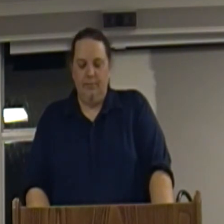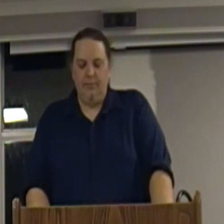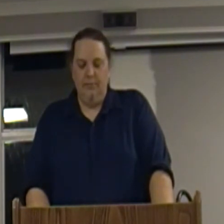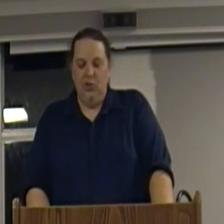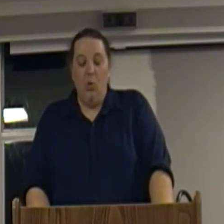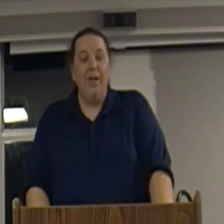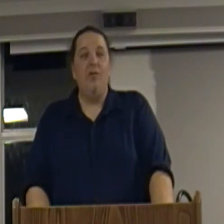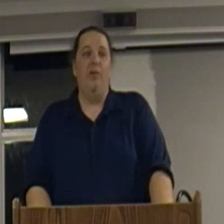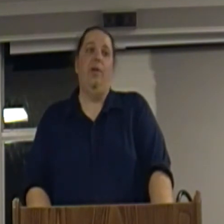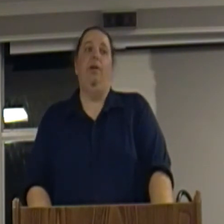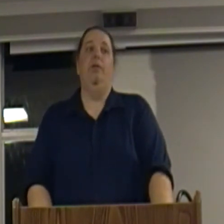so what is the state